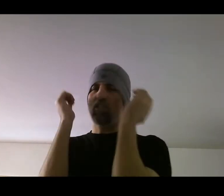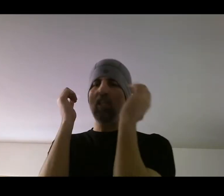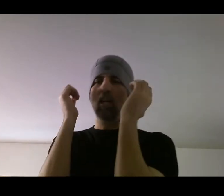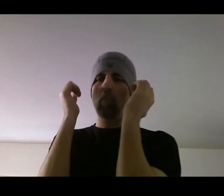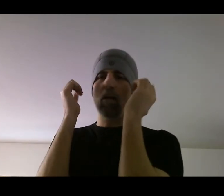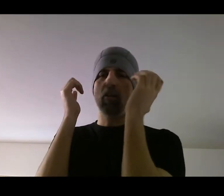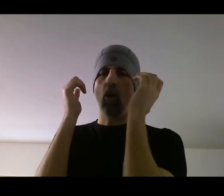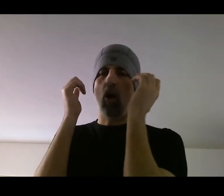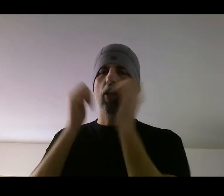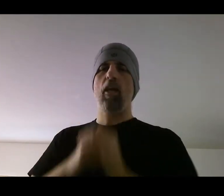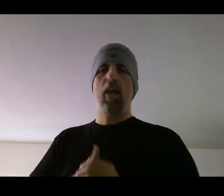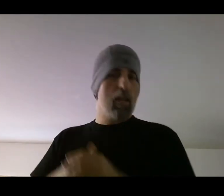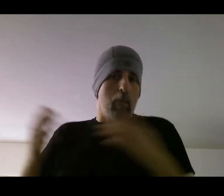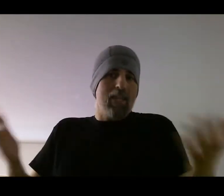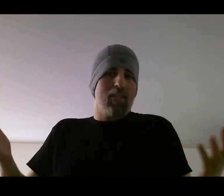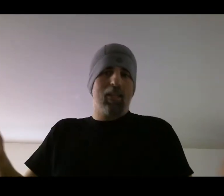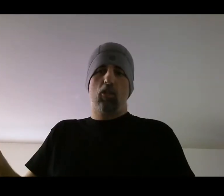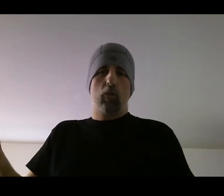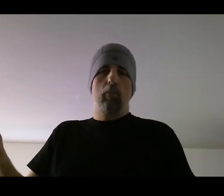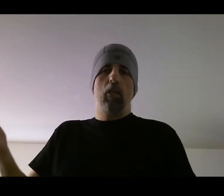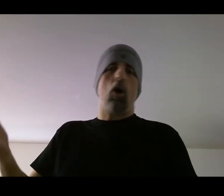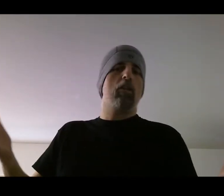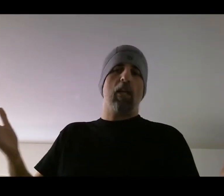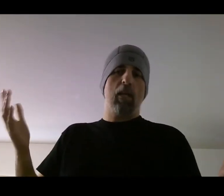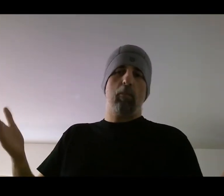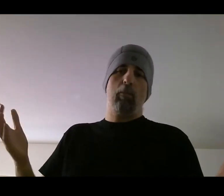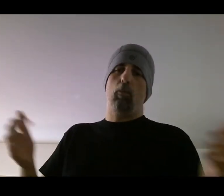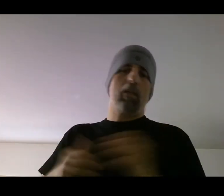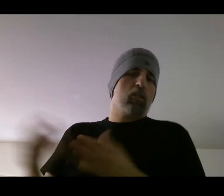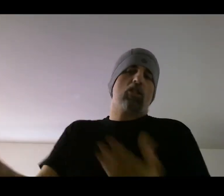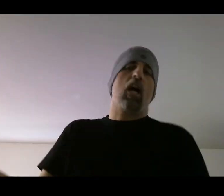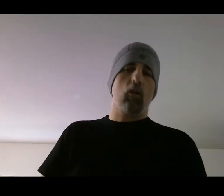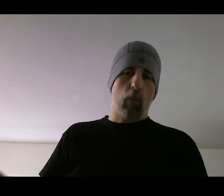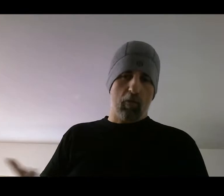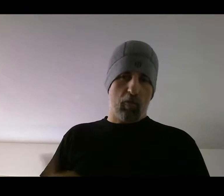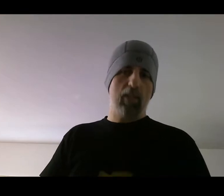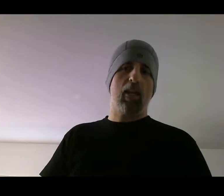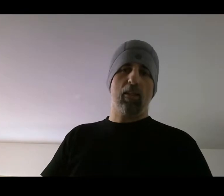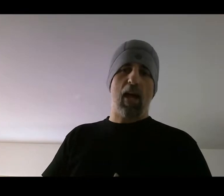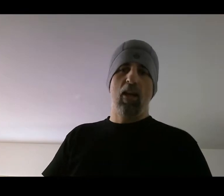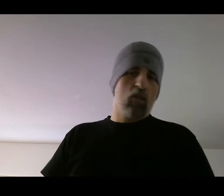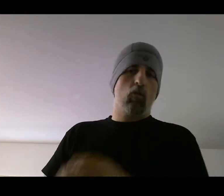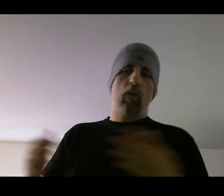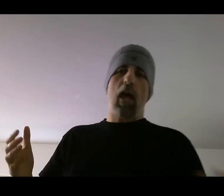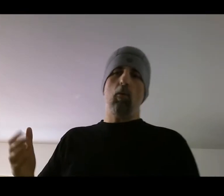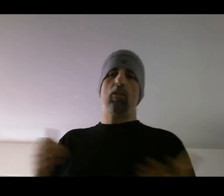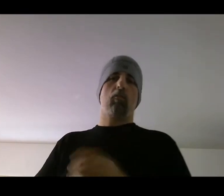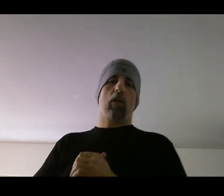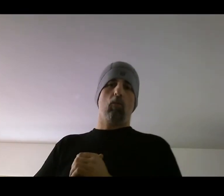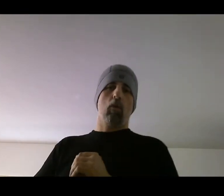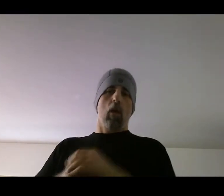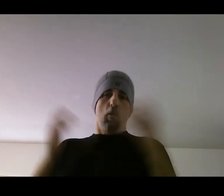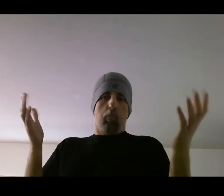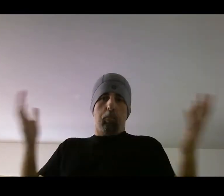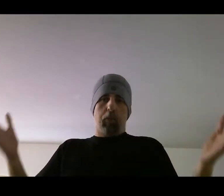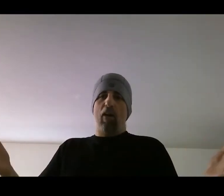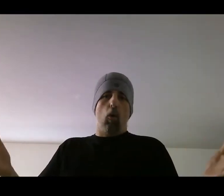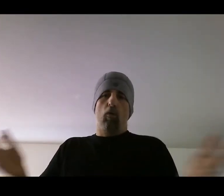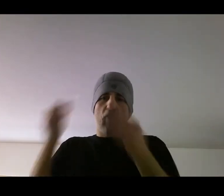didn't come out of the guard. And it makes it extremely hard to hit people, but you're just not going to win a fight like that. So if a guy wants to play a whole fight